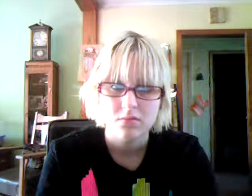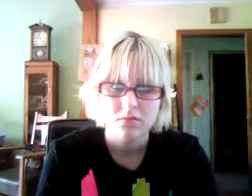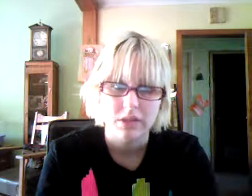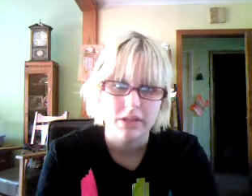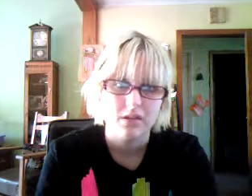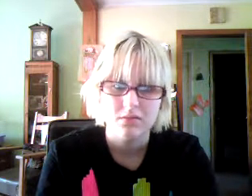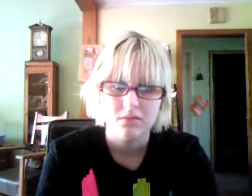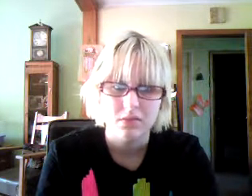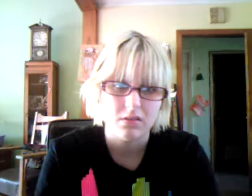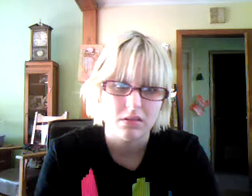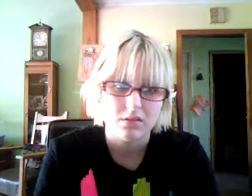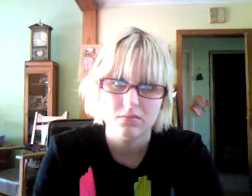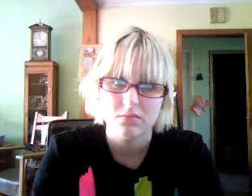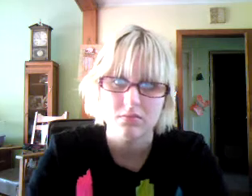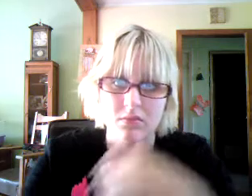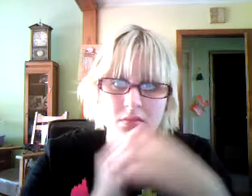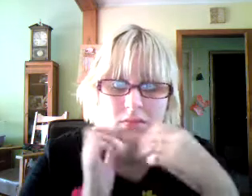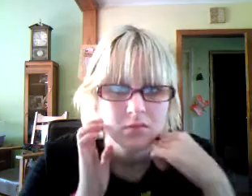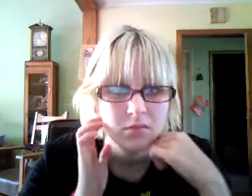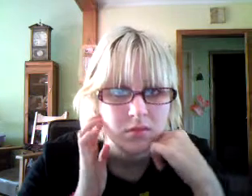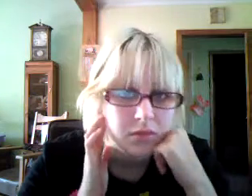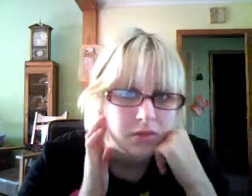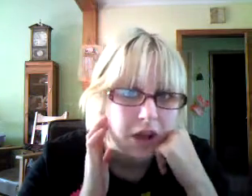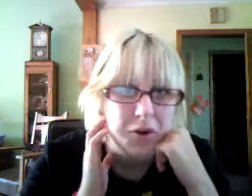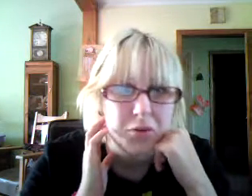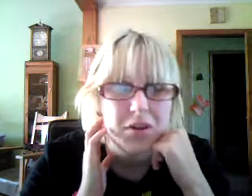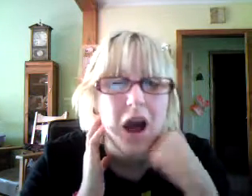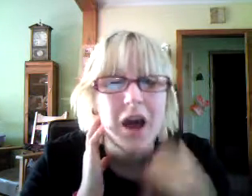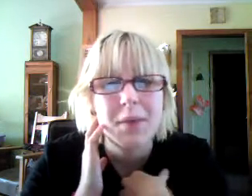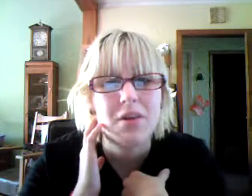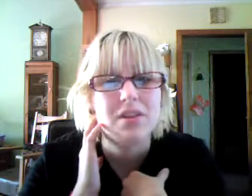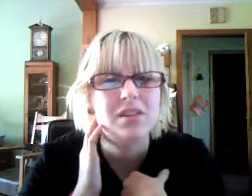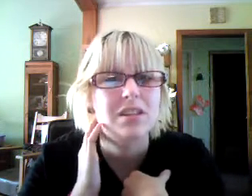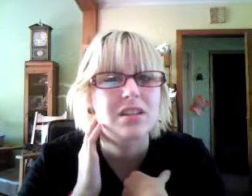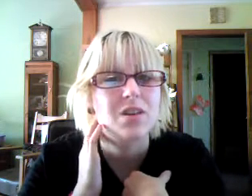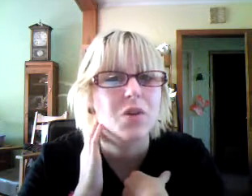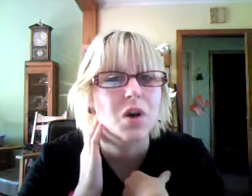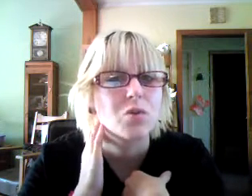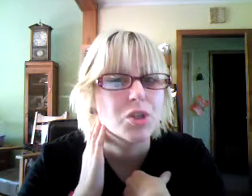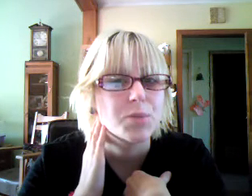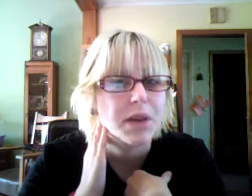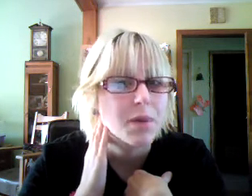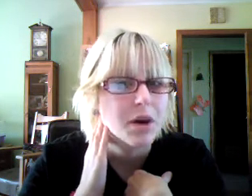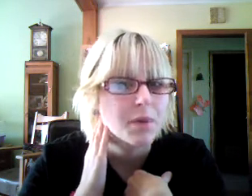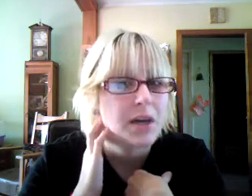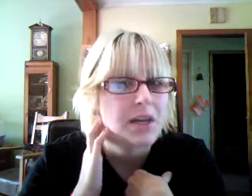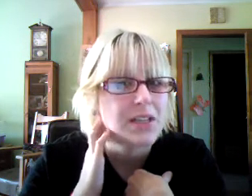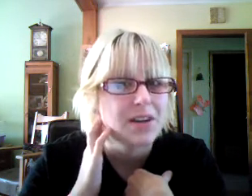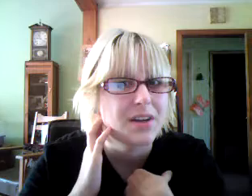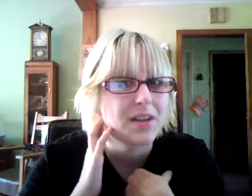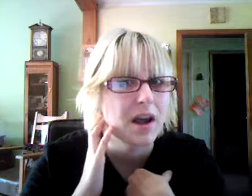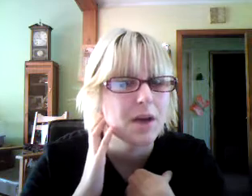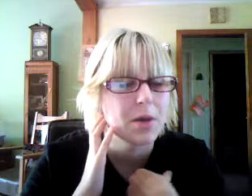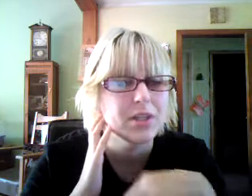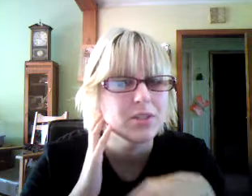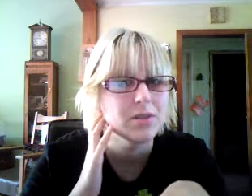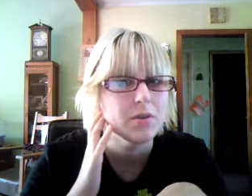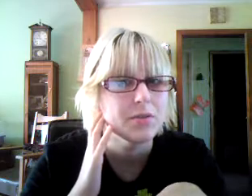Yeah, I don't know. I don't, I personally don't know too many bar-bis, I, like, but I do know a few